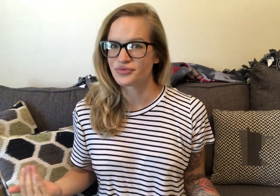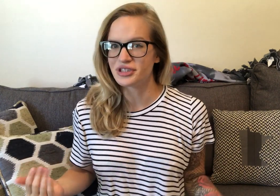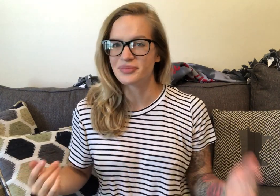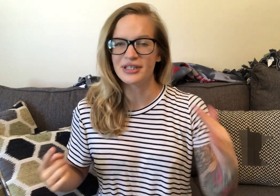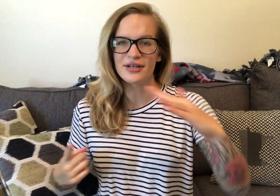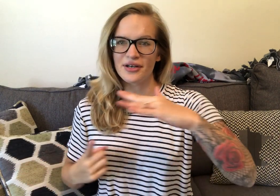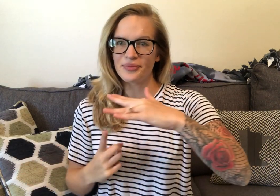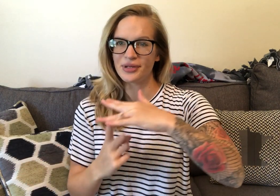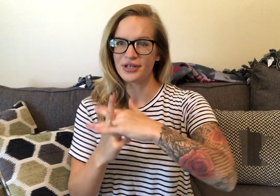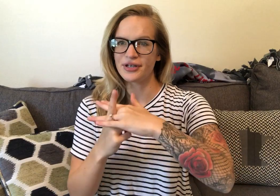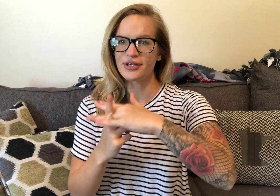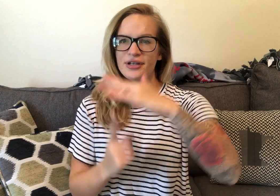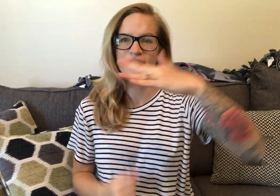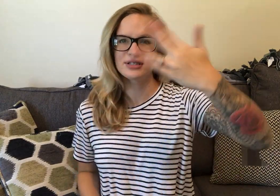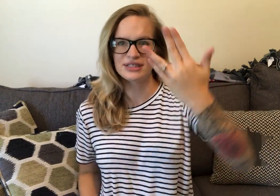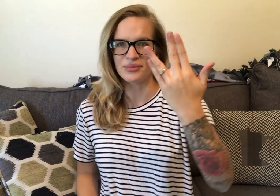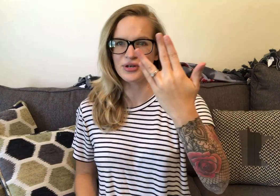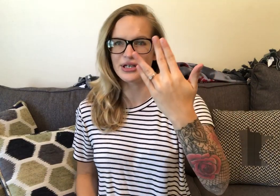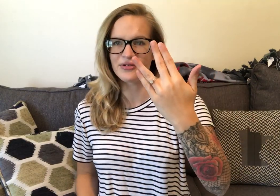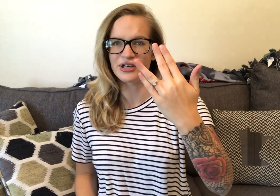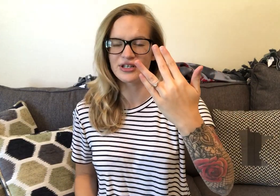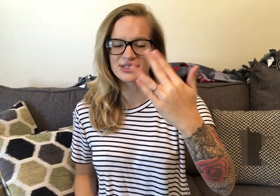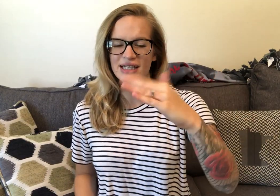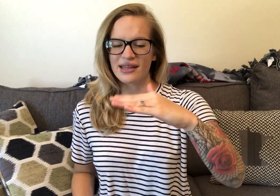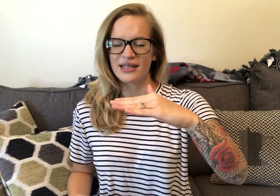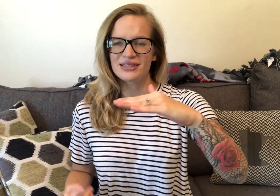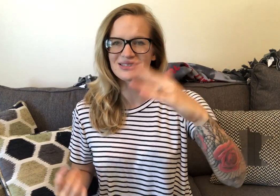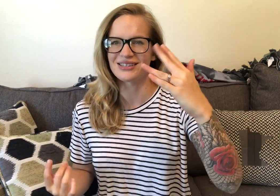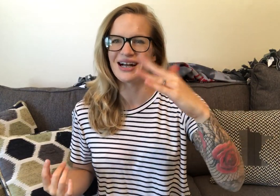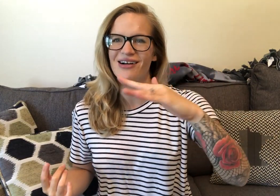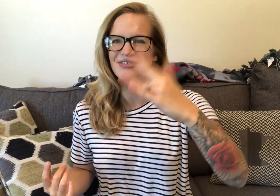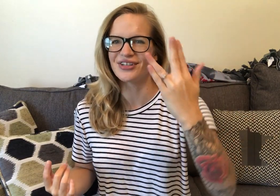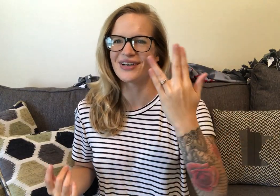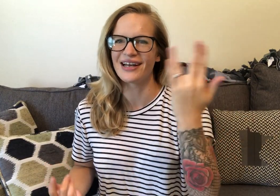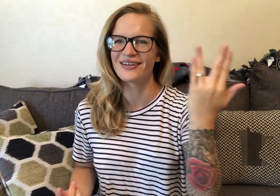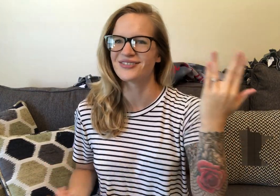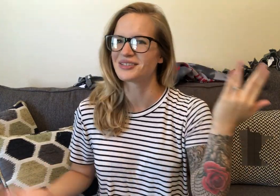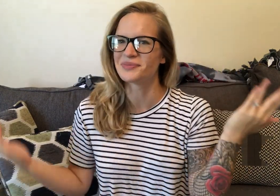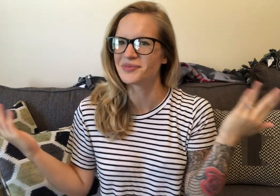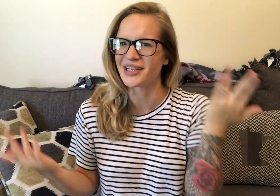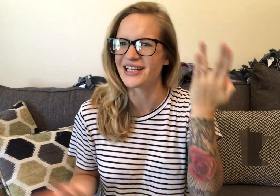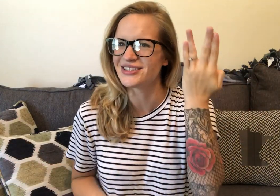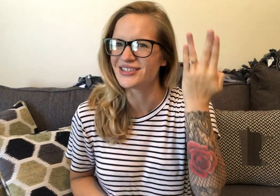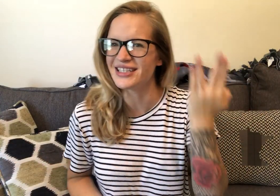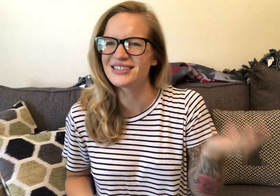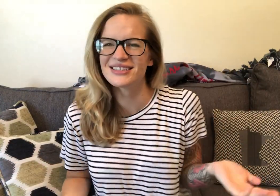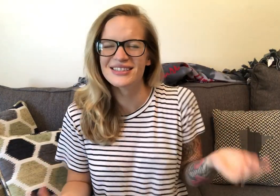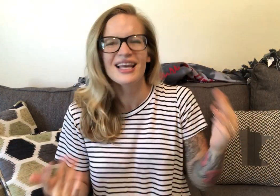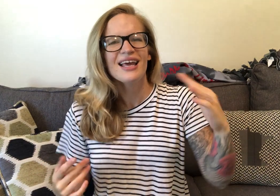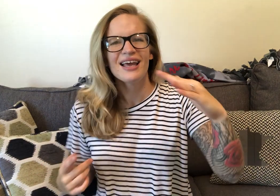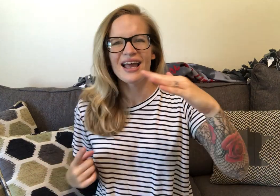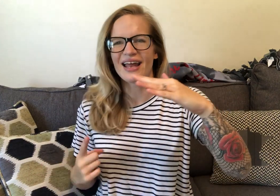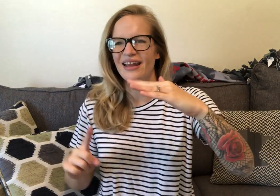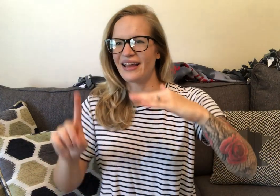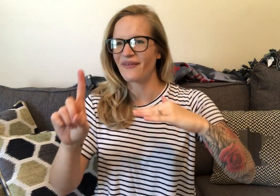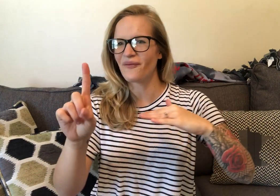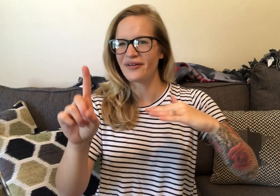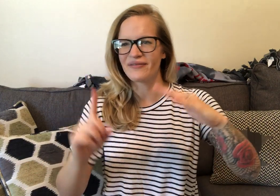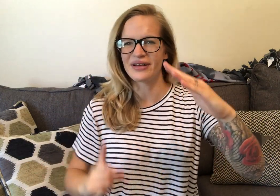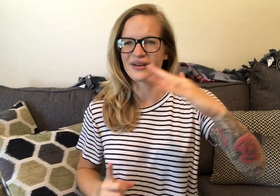reappeared. Appeared, separate your fingers like this or however you can. know some people can't do this. And then one finger